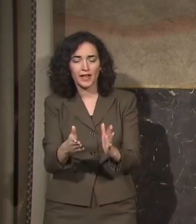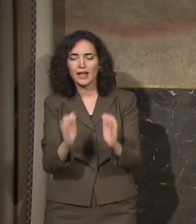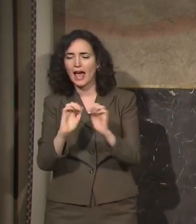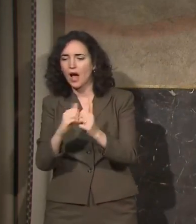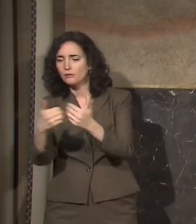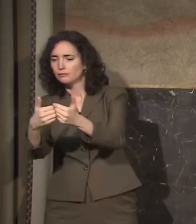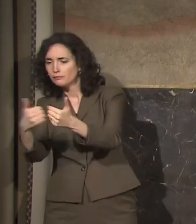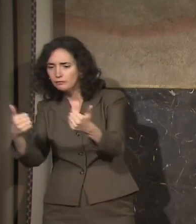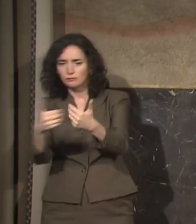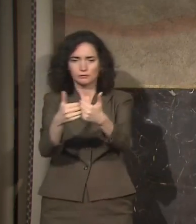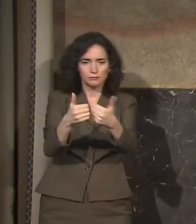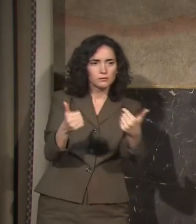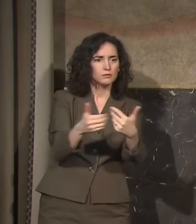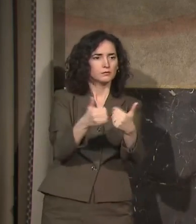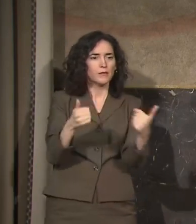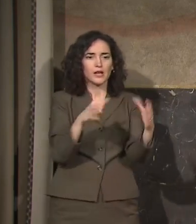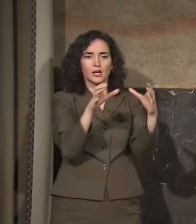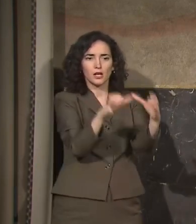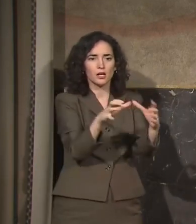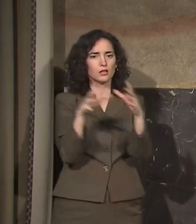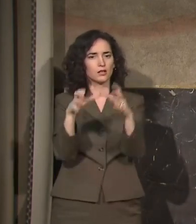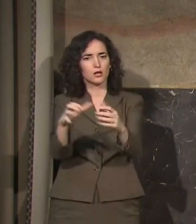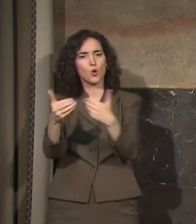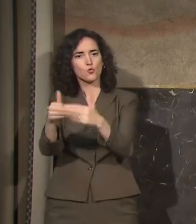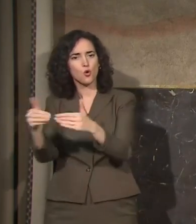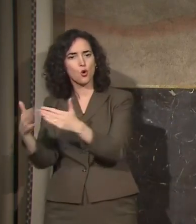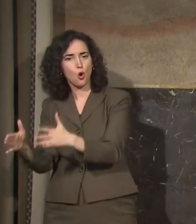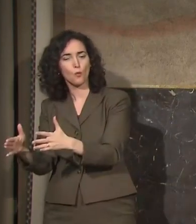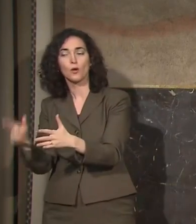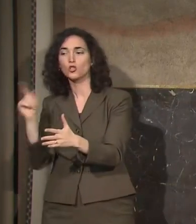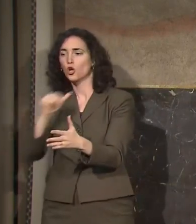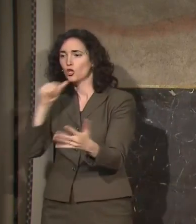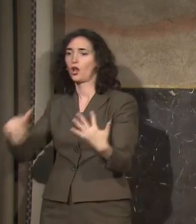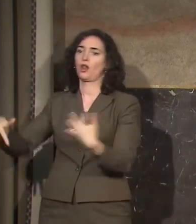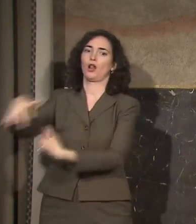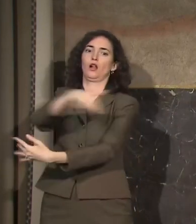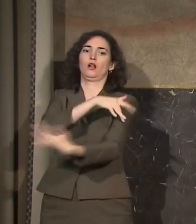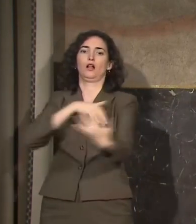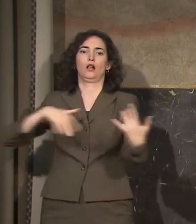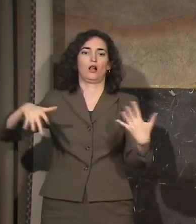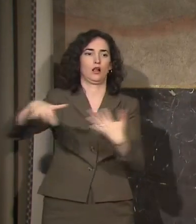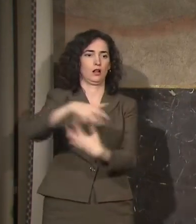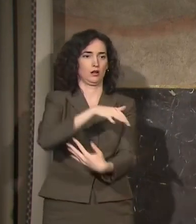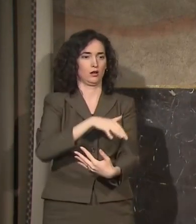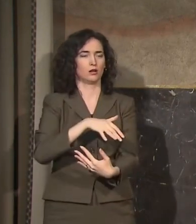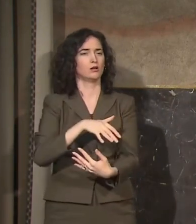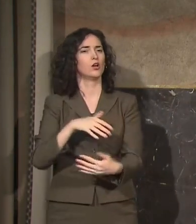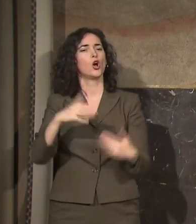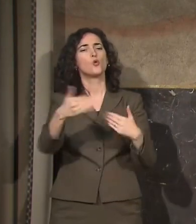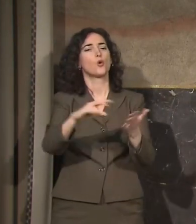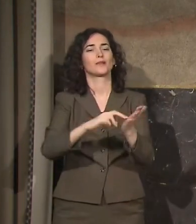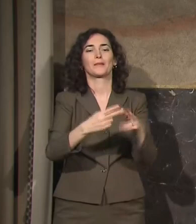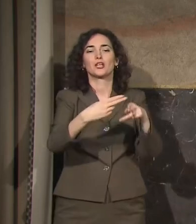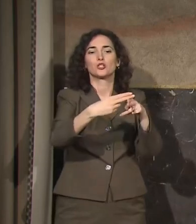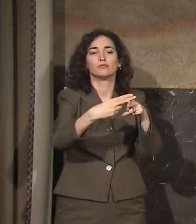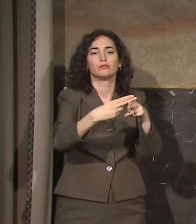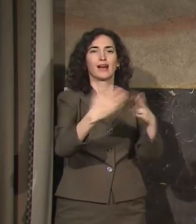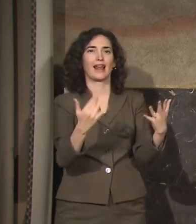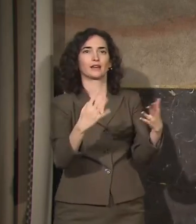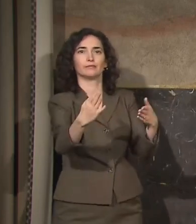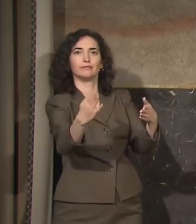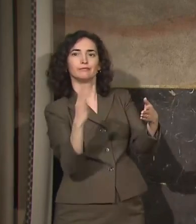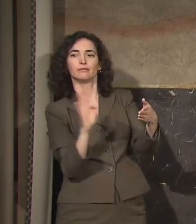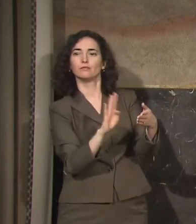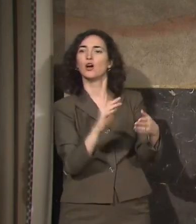isolated in rooms so that they are not making contact with others. And when I say rooms, I'm talking about temporary rooms,